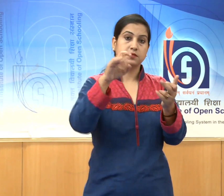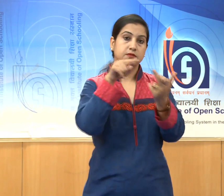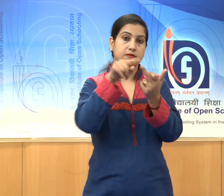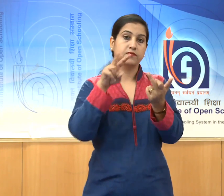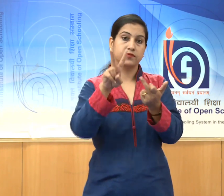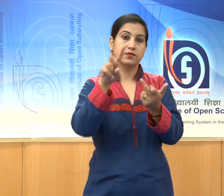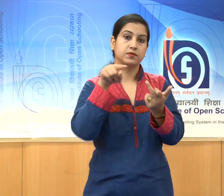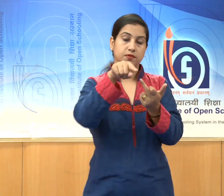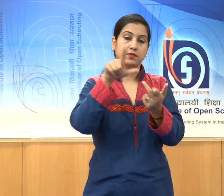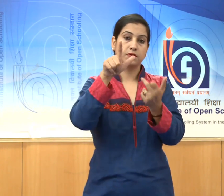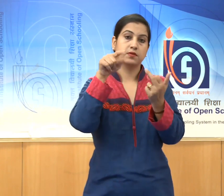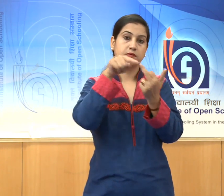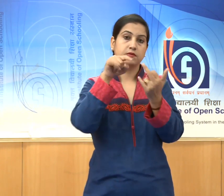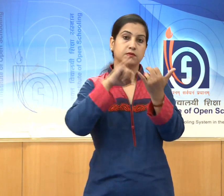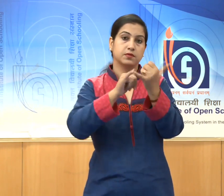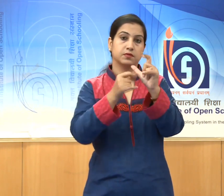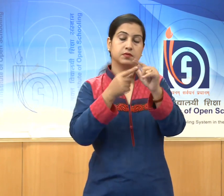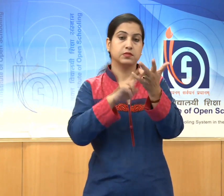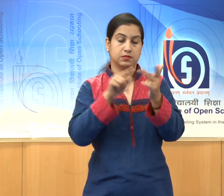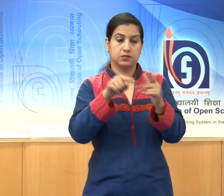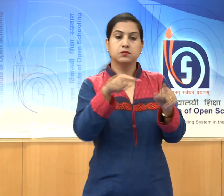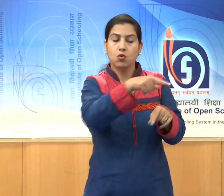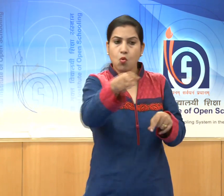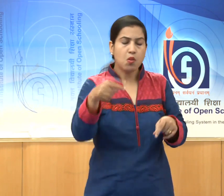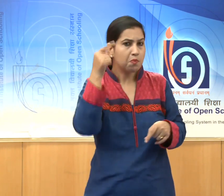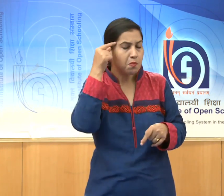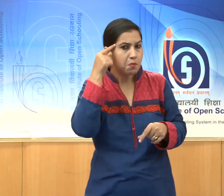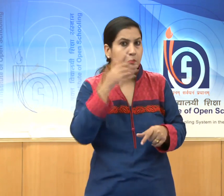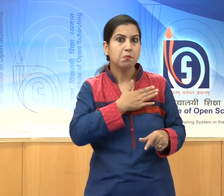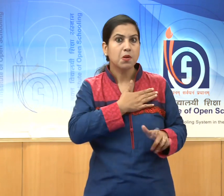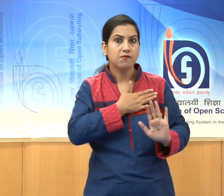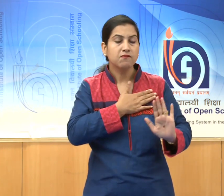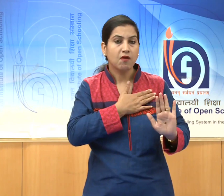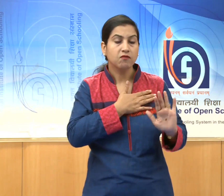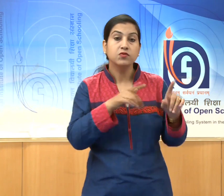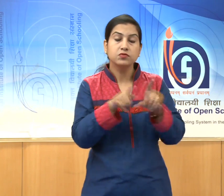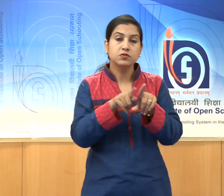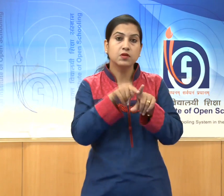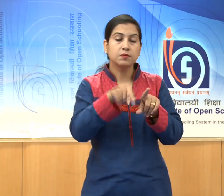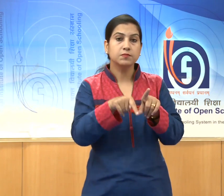and is believed to have flourished